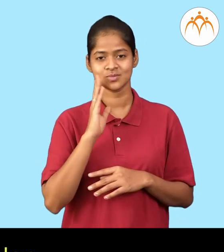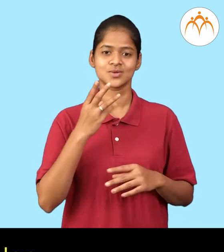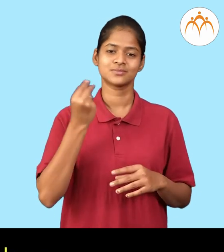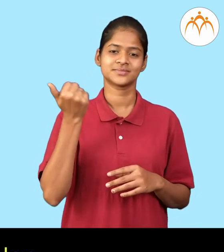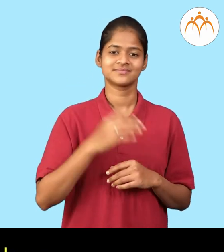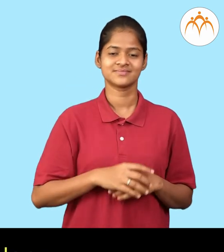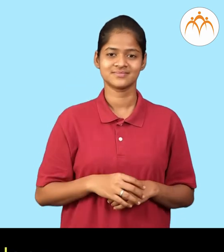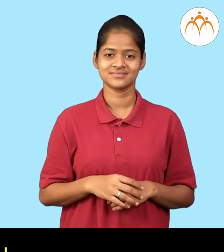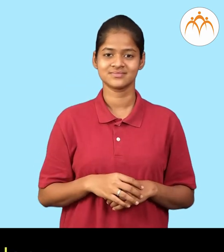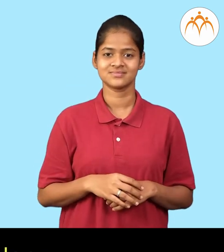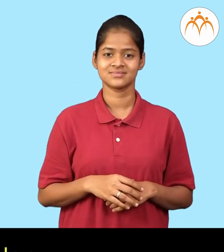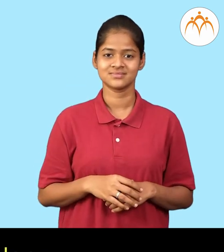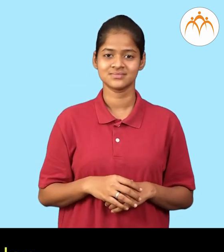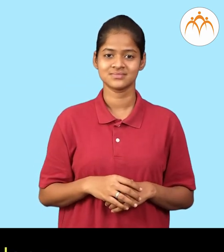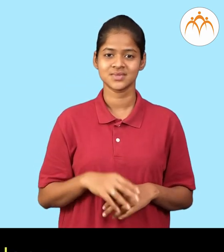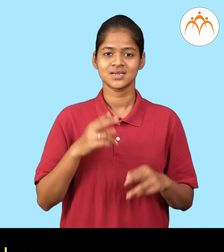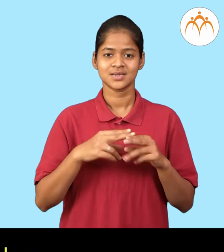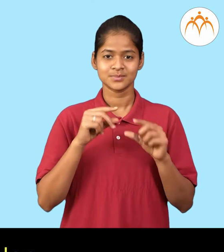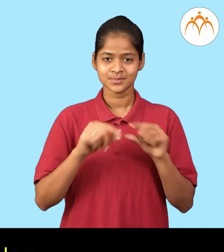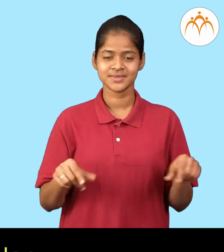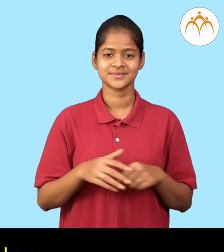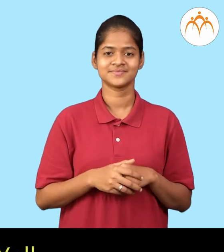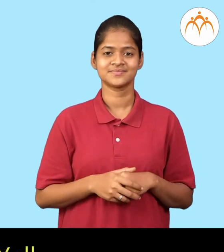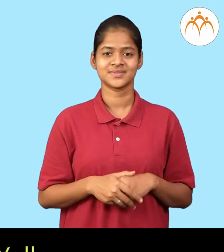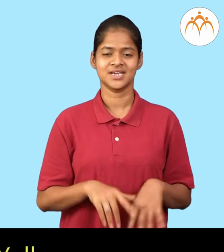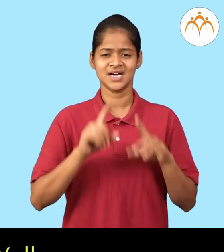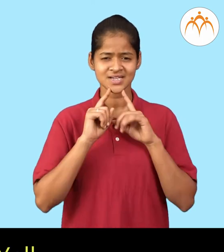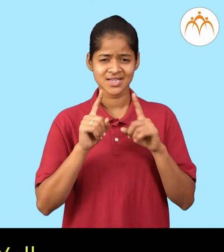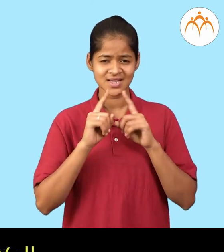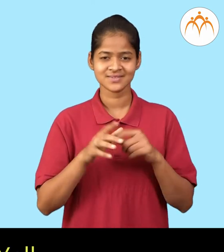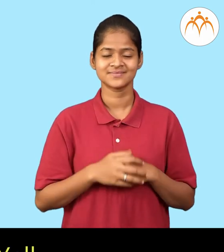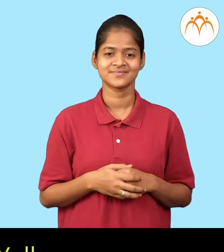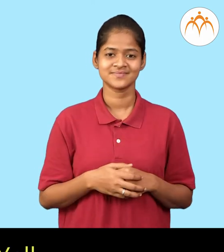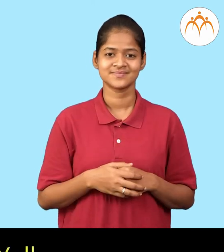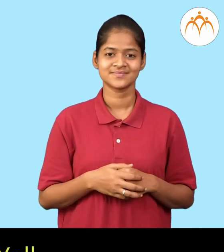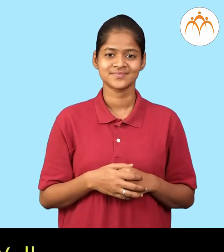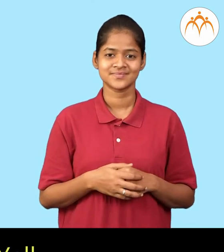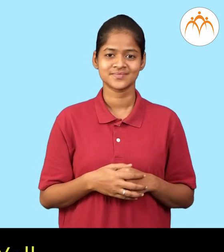means nap. Shout means yell.